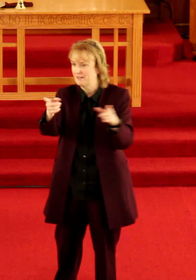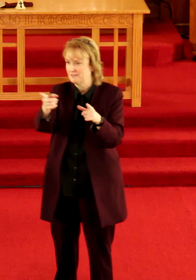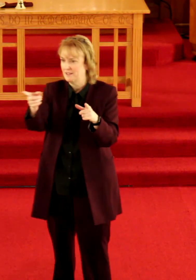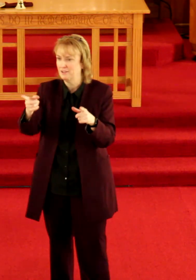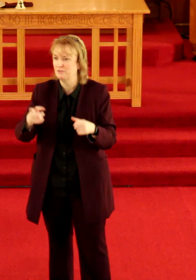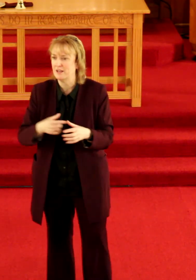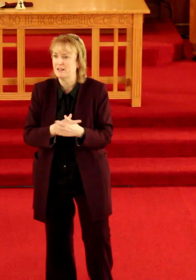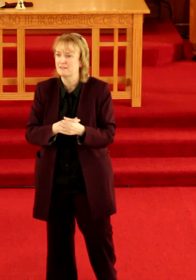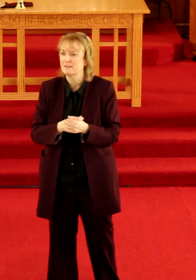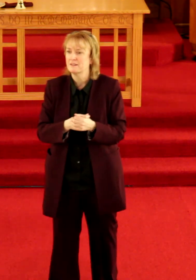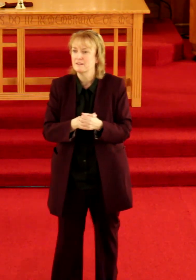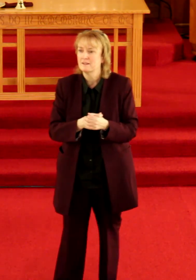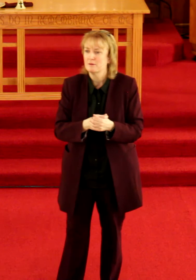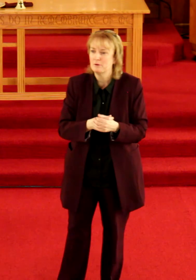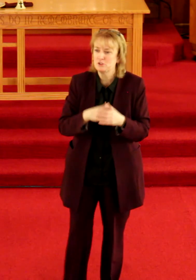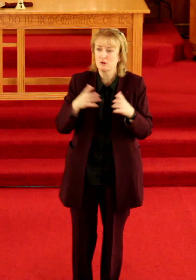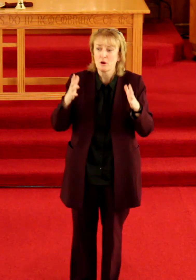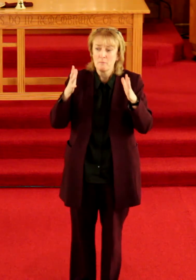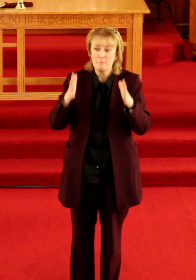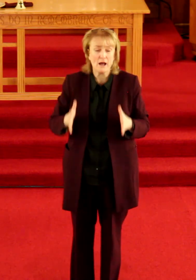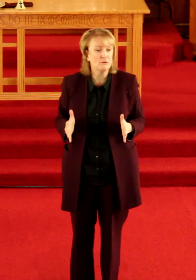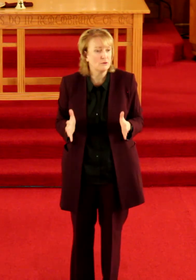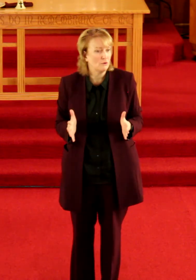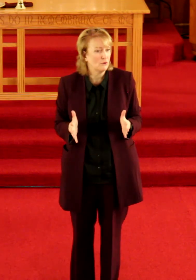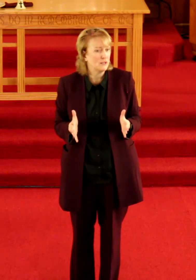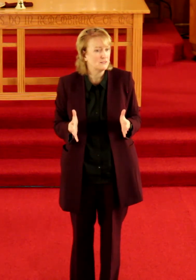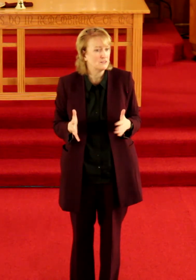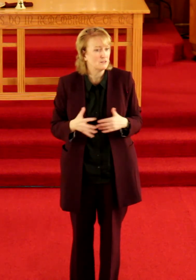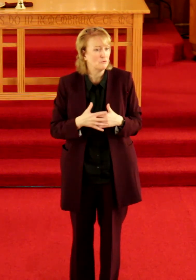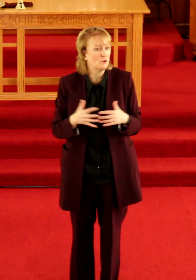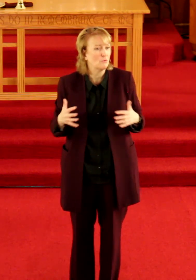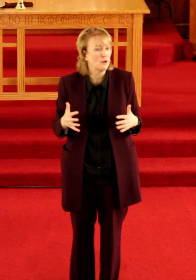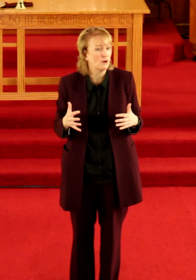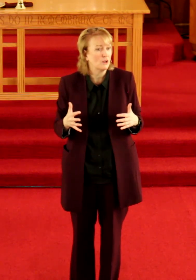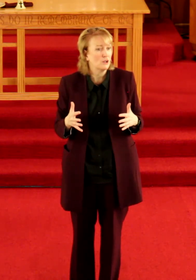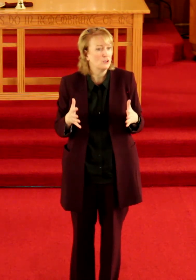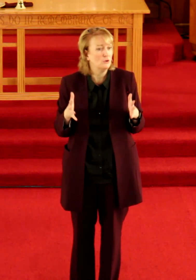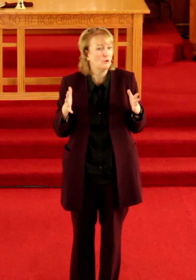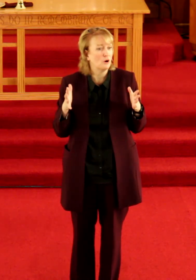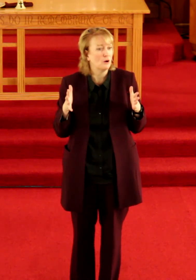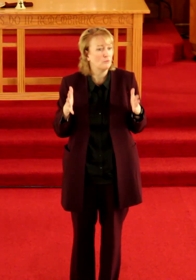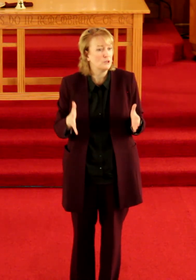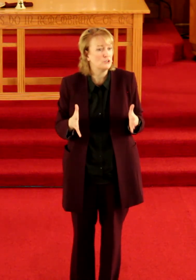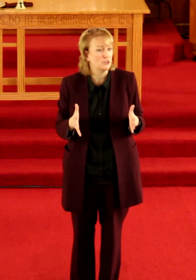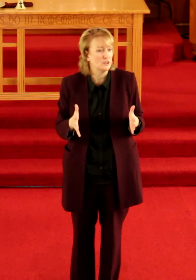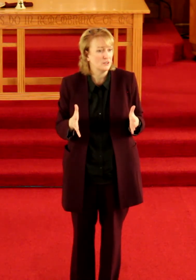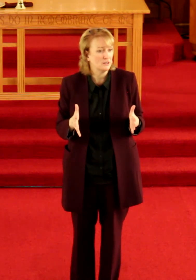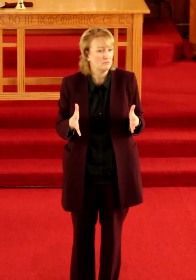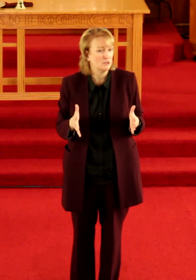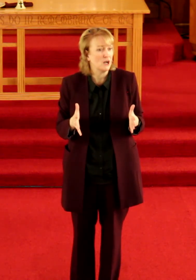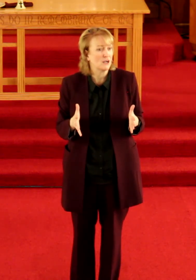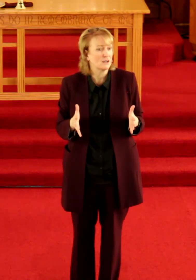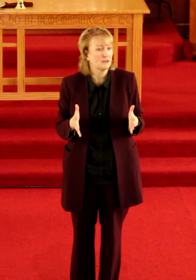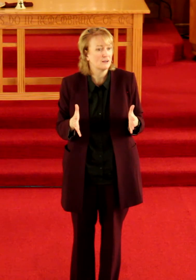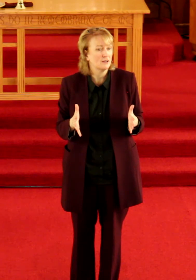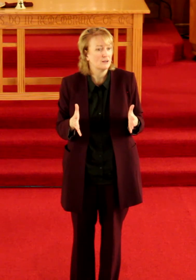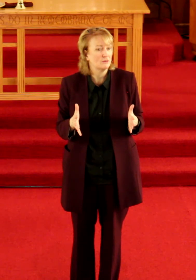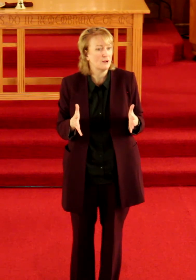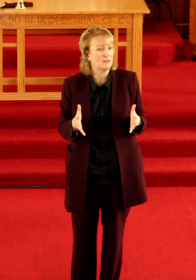is telling you that, but you're boundary-oriented to the point where you are a rigid block rather